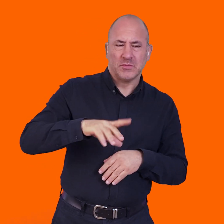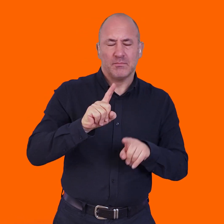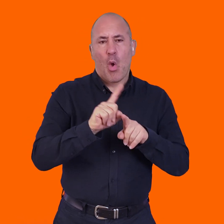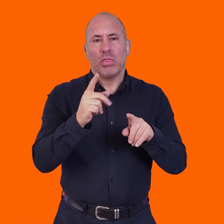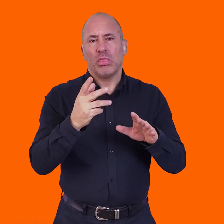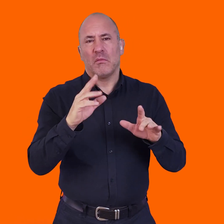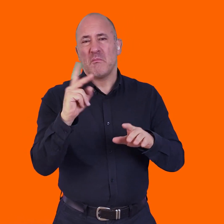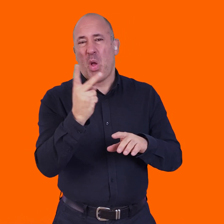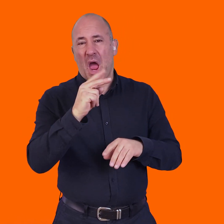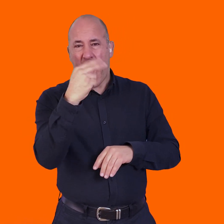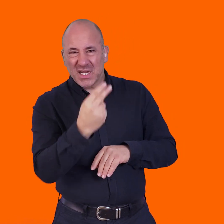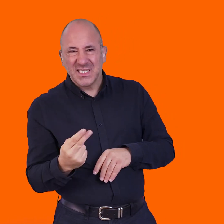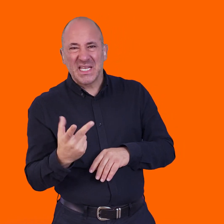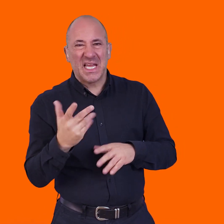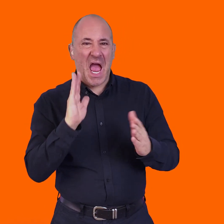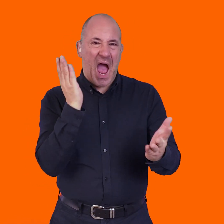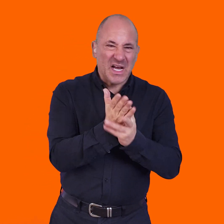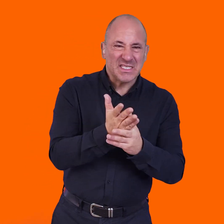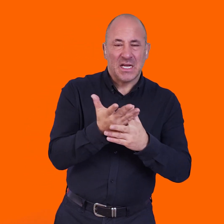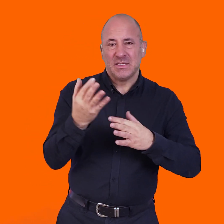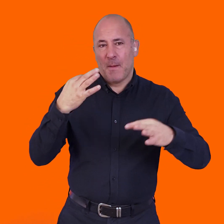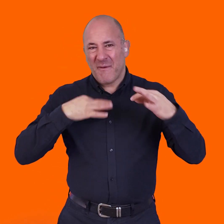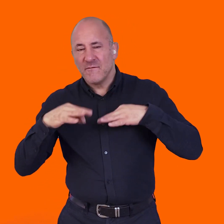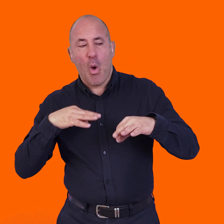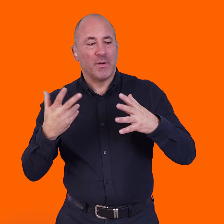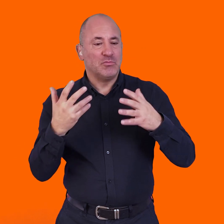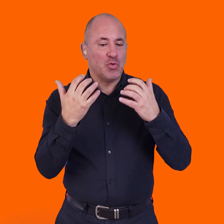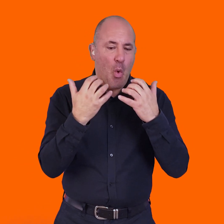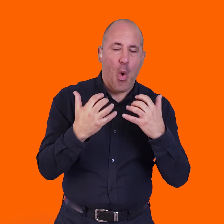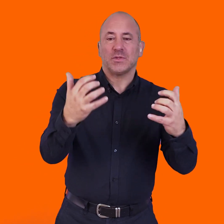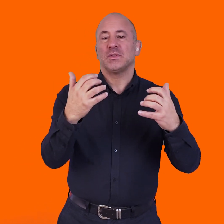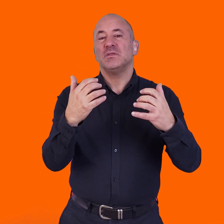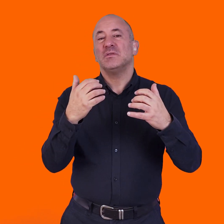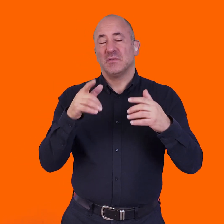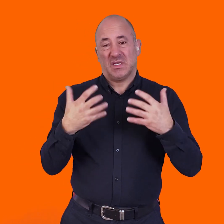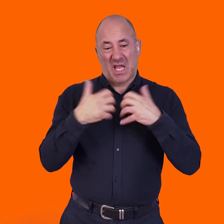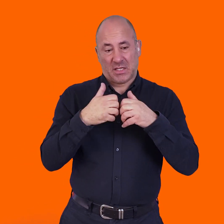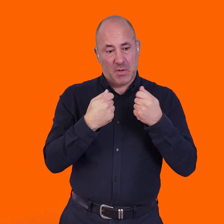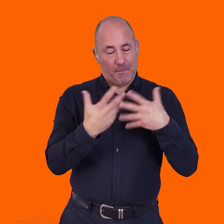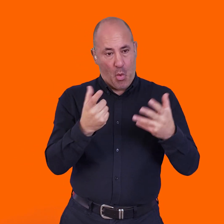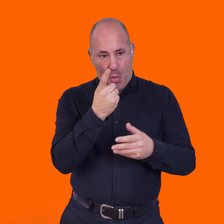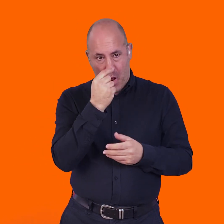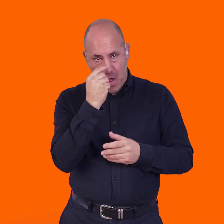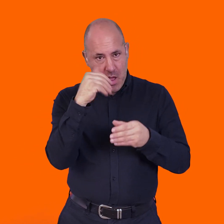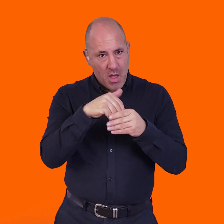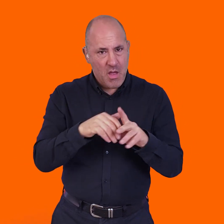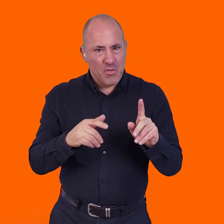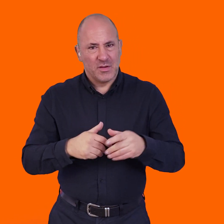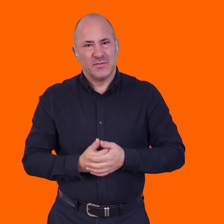the kinds of work that you do in terms, both artistically and in terms of access for both, maybe, the